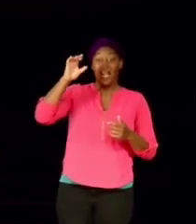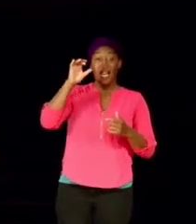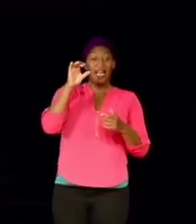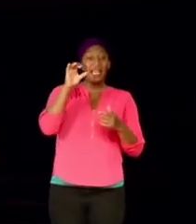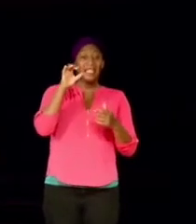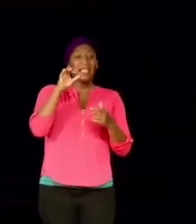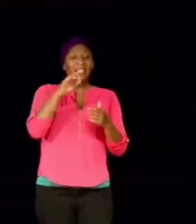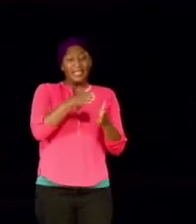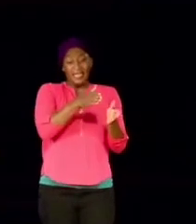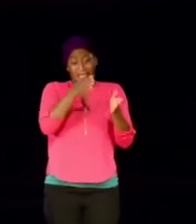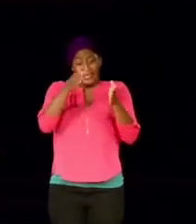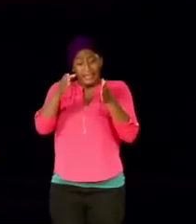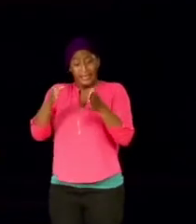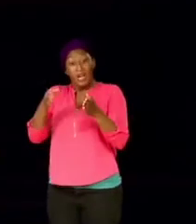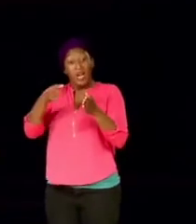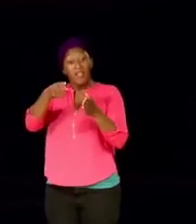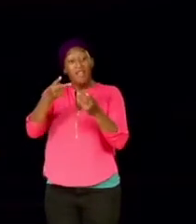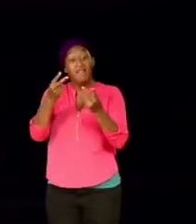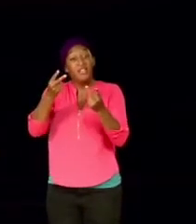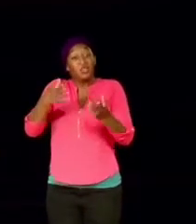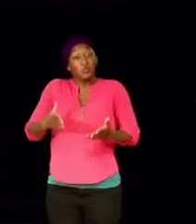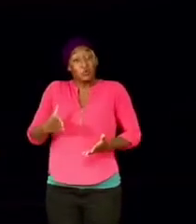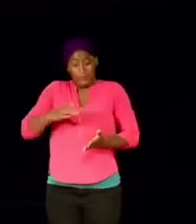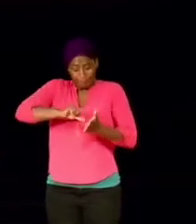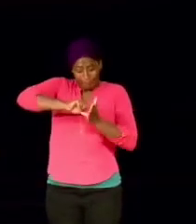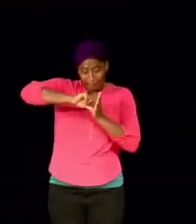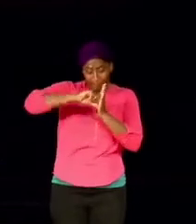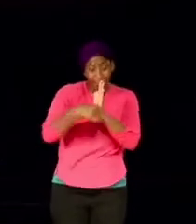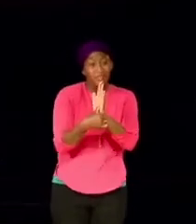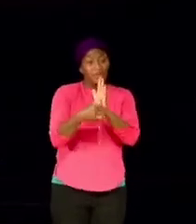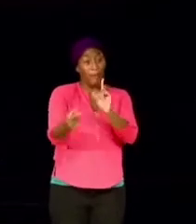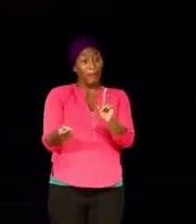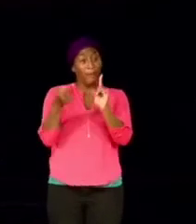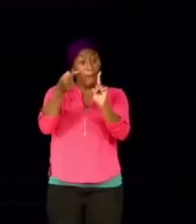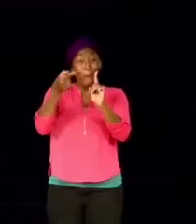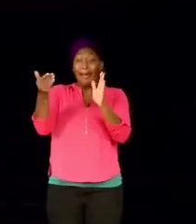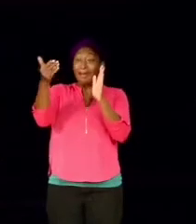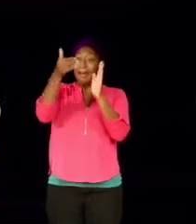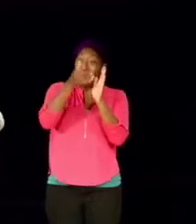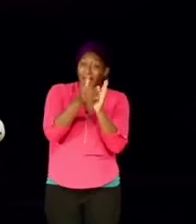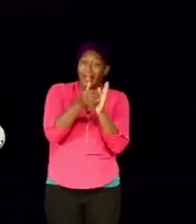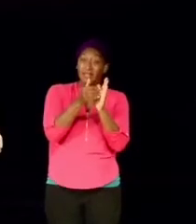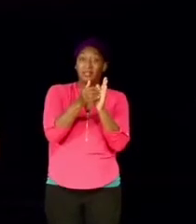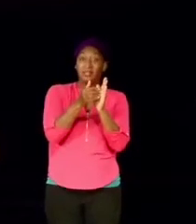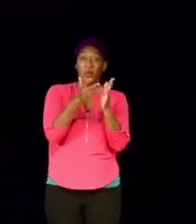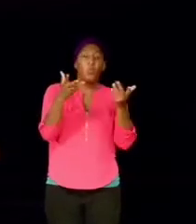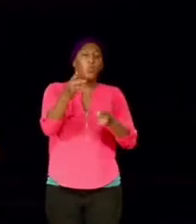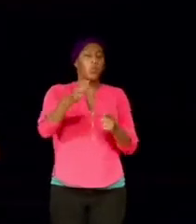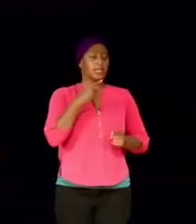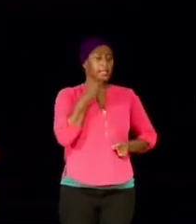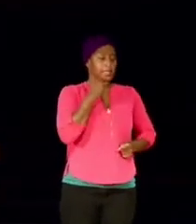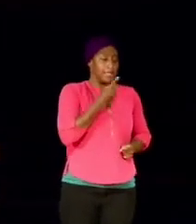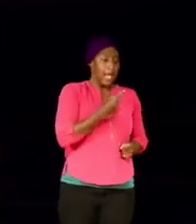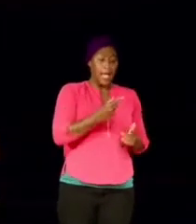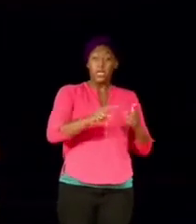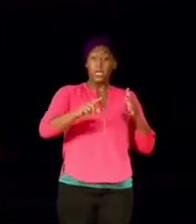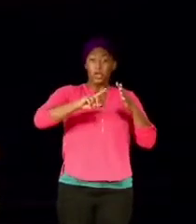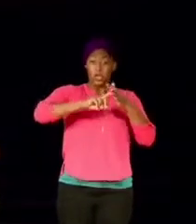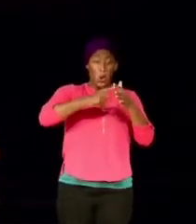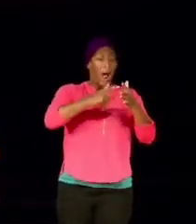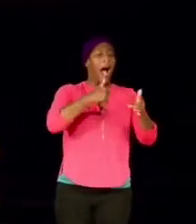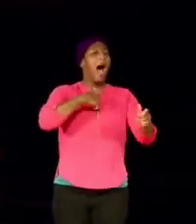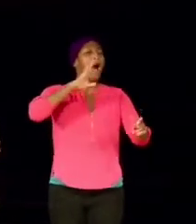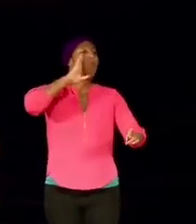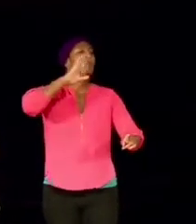Then the visitor reiterates what he said in the beginning. I will